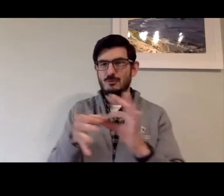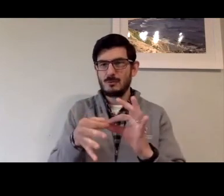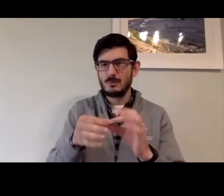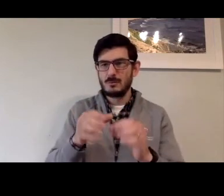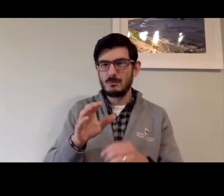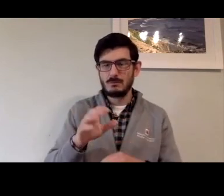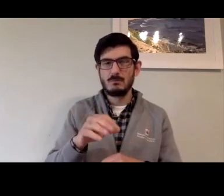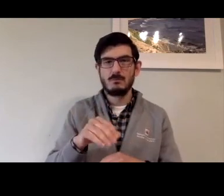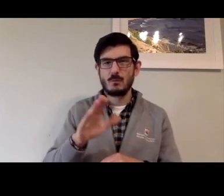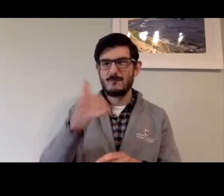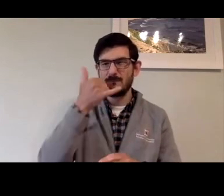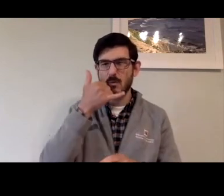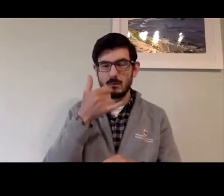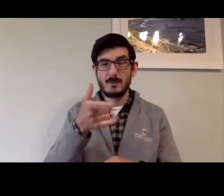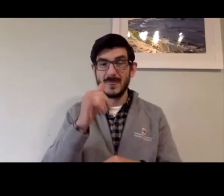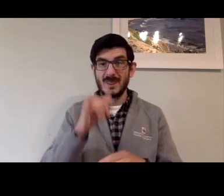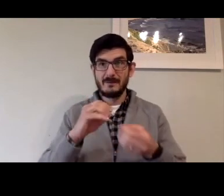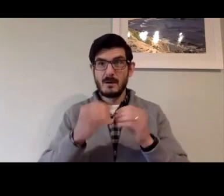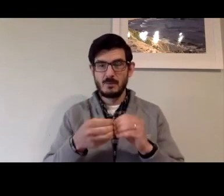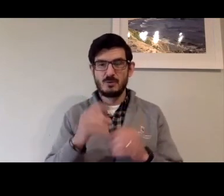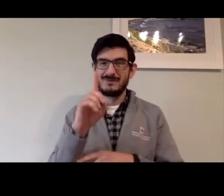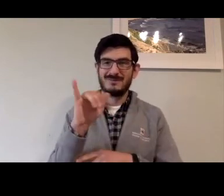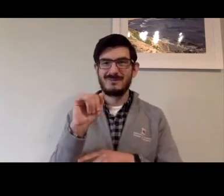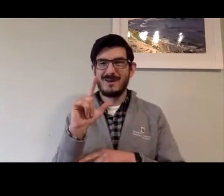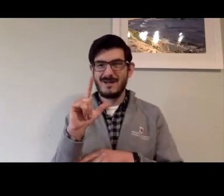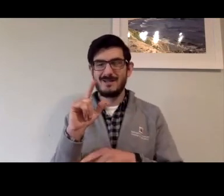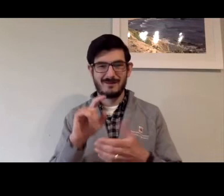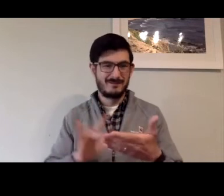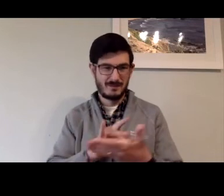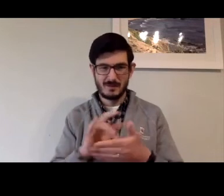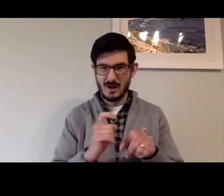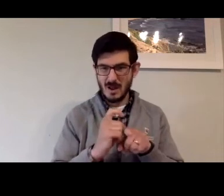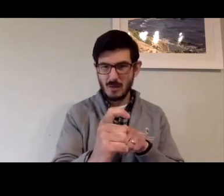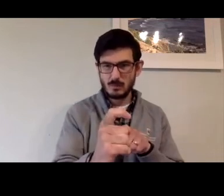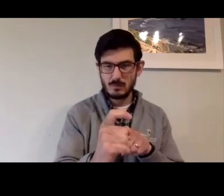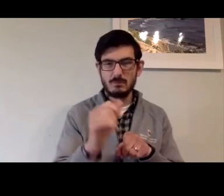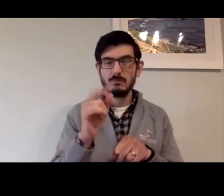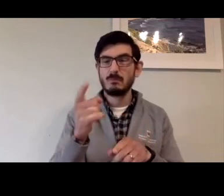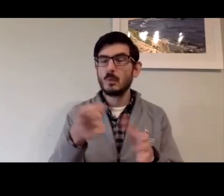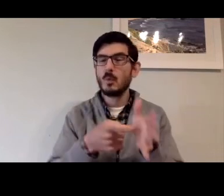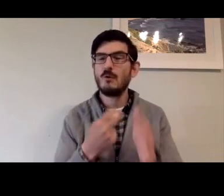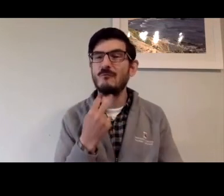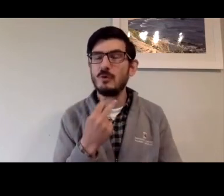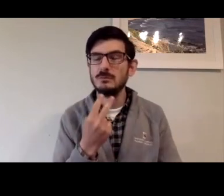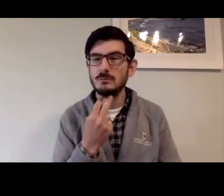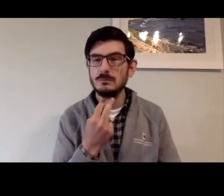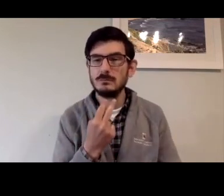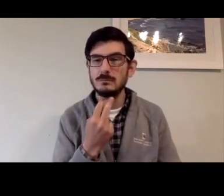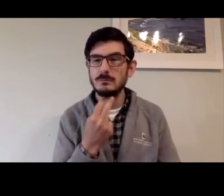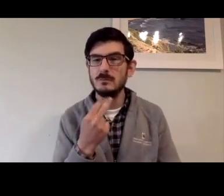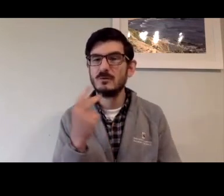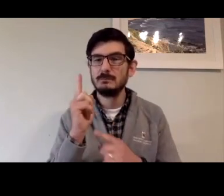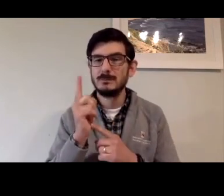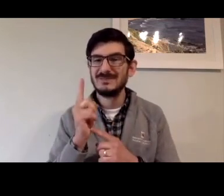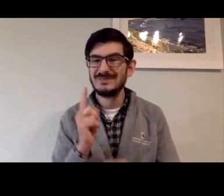you begin by way of your 10-digit phone number. You are dialing a call